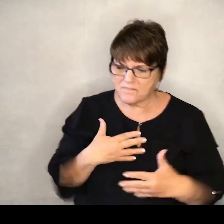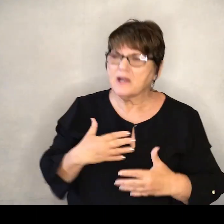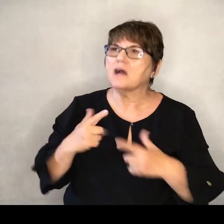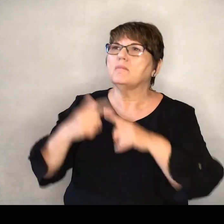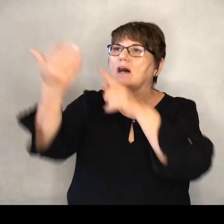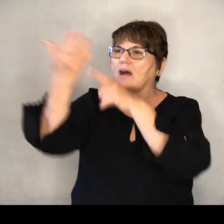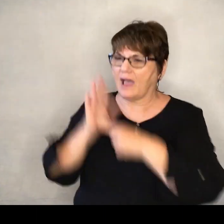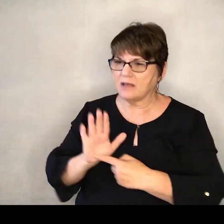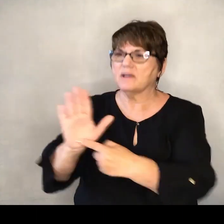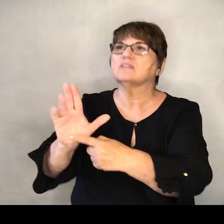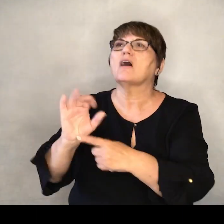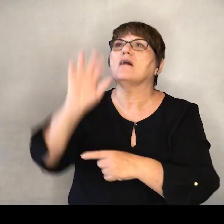ambassadors of change.